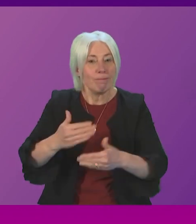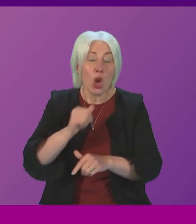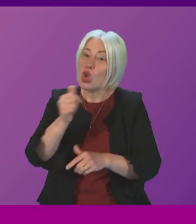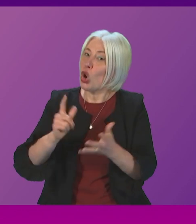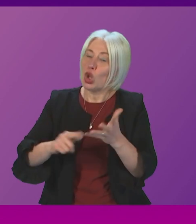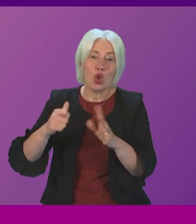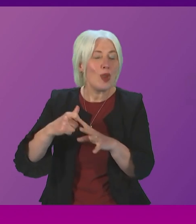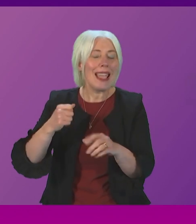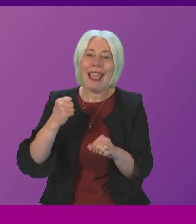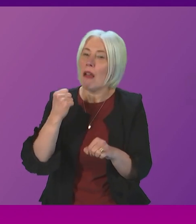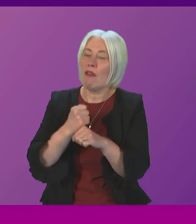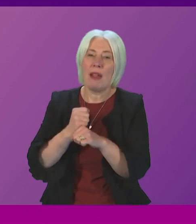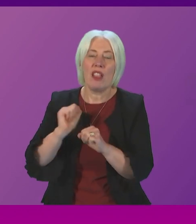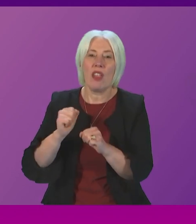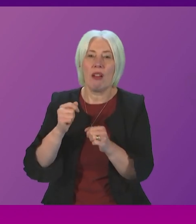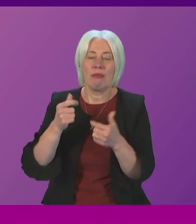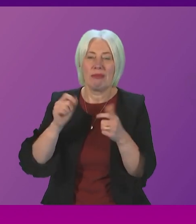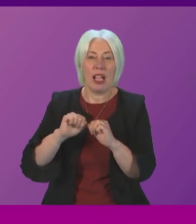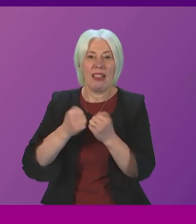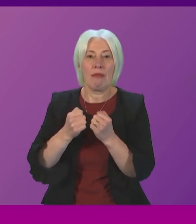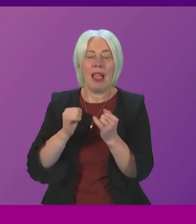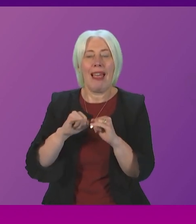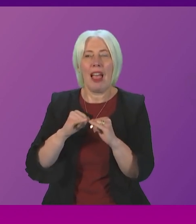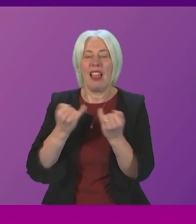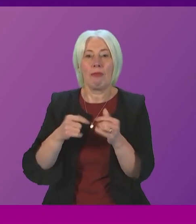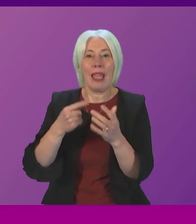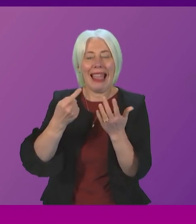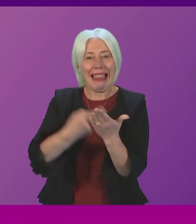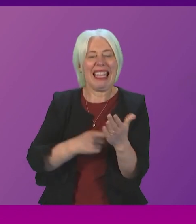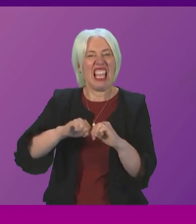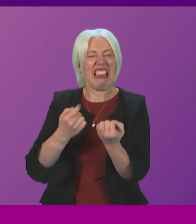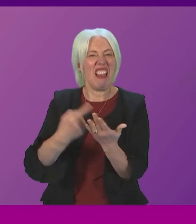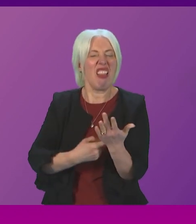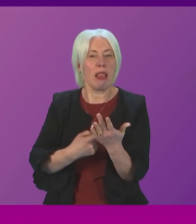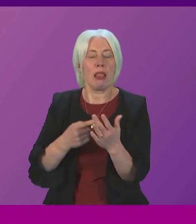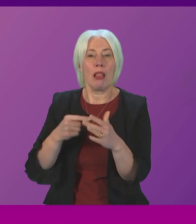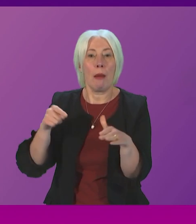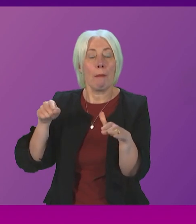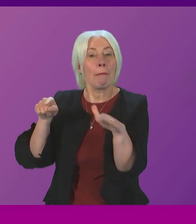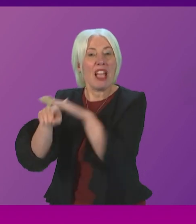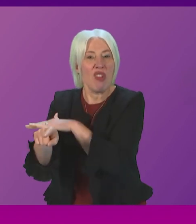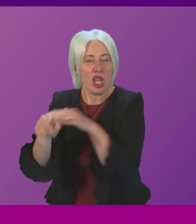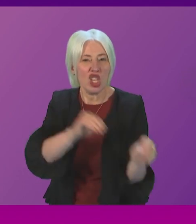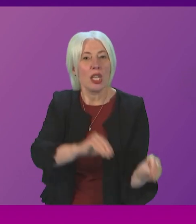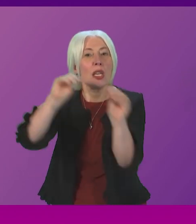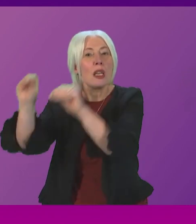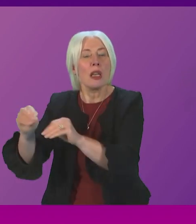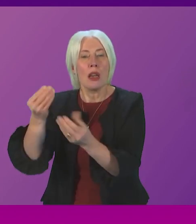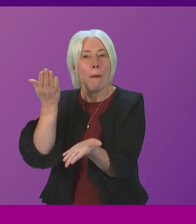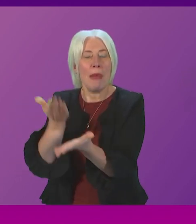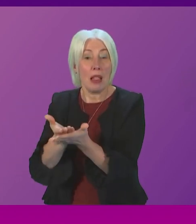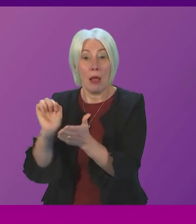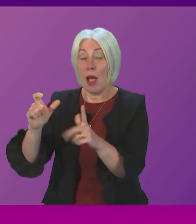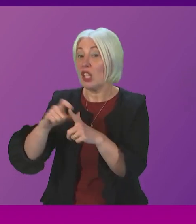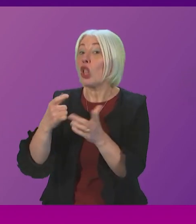Government's illegal migration bill which I believe Douglas Ross voted for in earlier stages in the House of Commons it's not fit for purpose it's a complete abdication